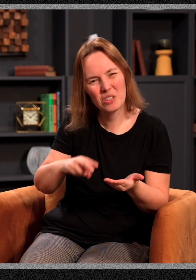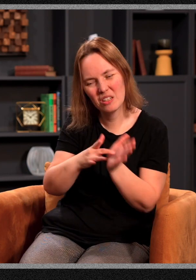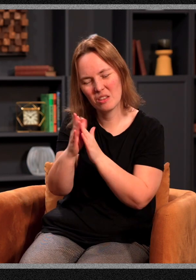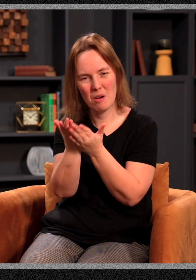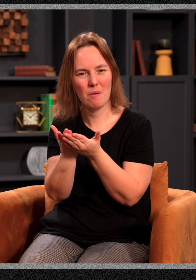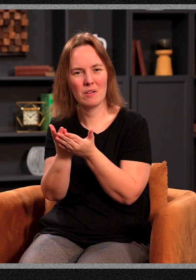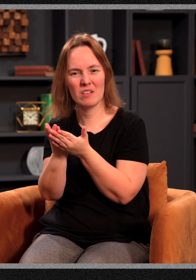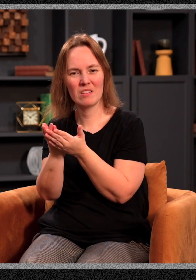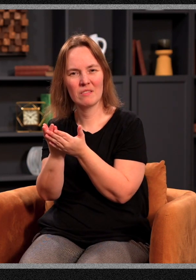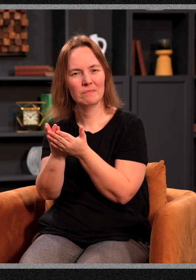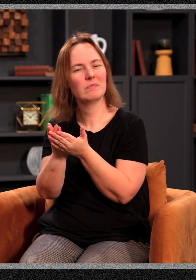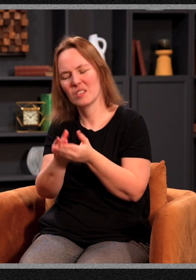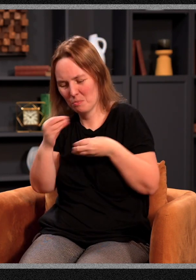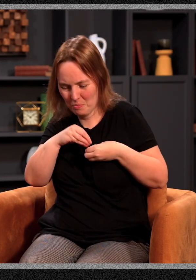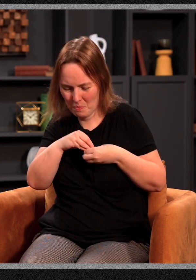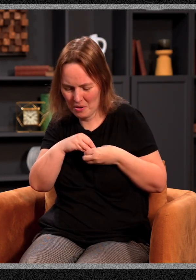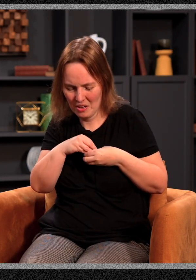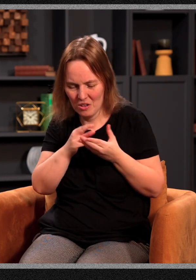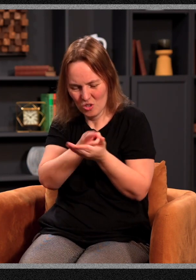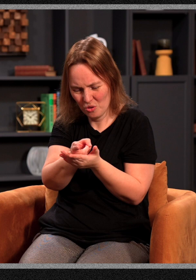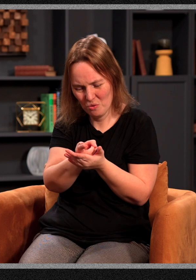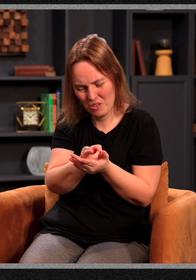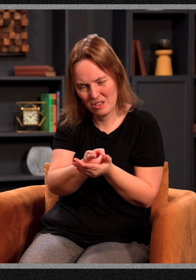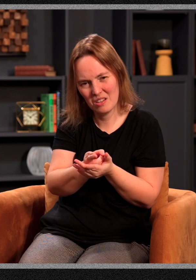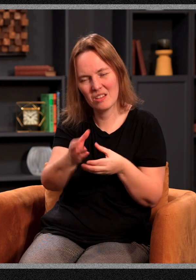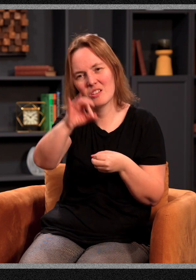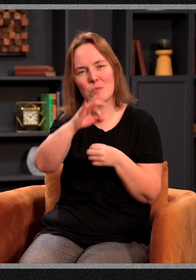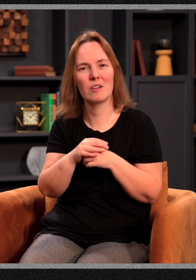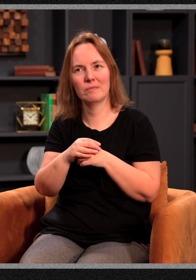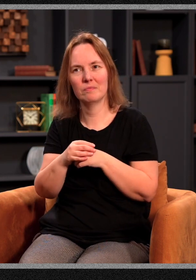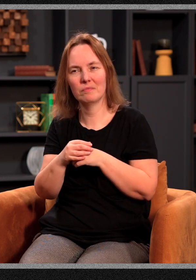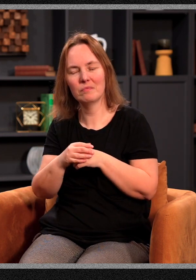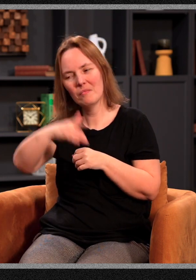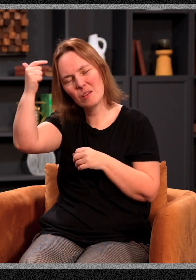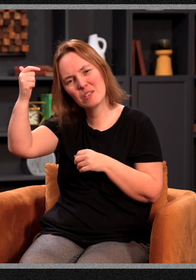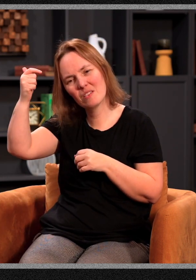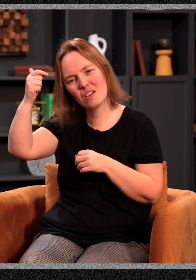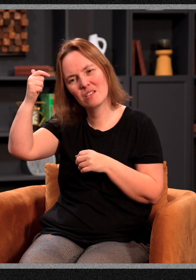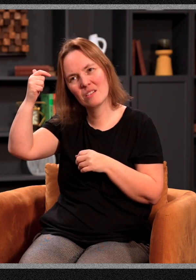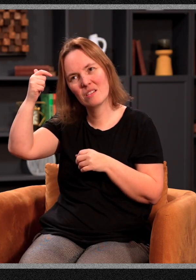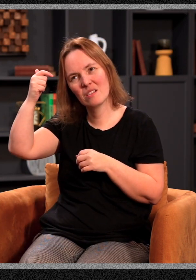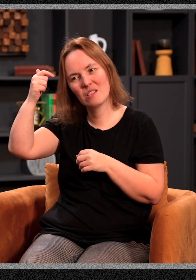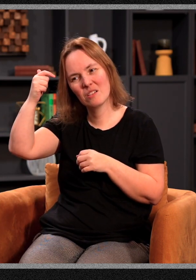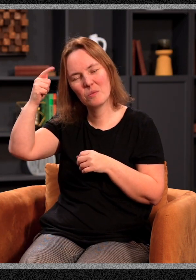to speak truth in their spirit, to reveal things to them, to reveal things pertaining to their identity. Because of that, we take our cues from the enemy